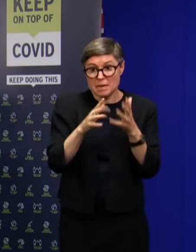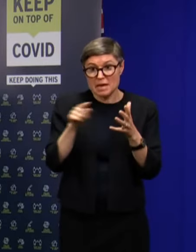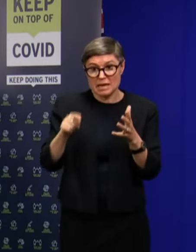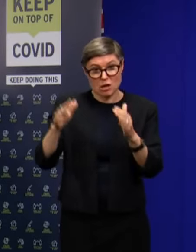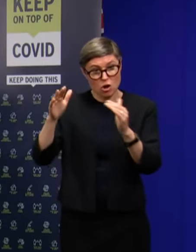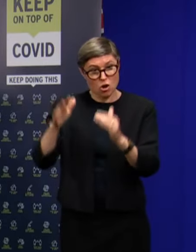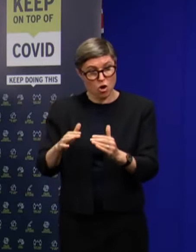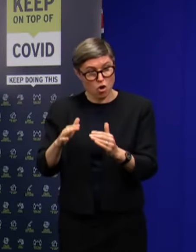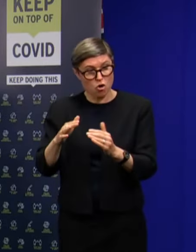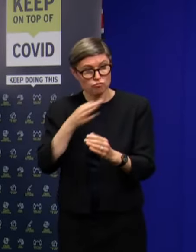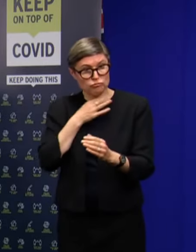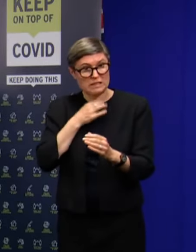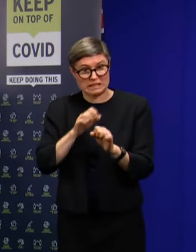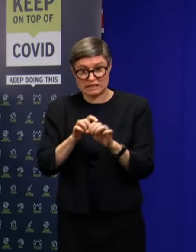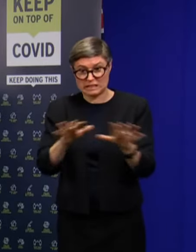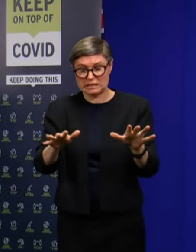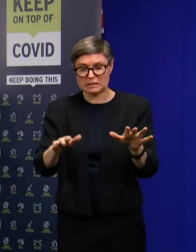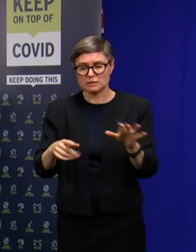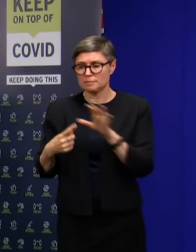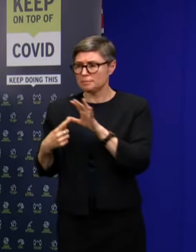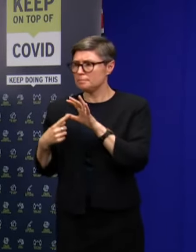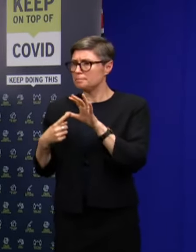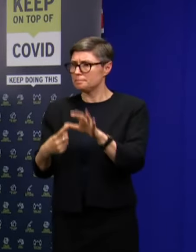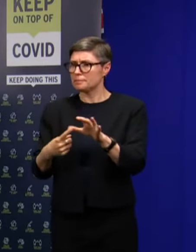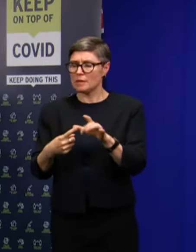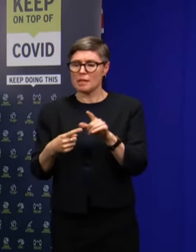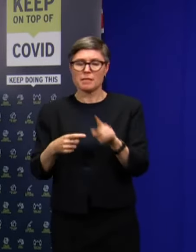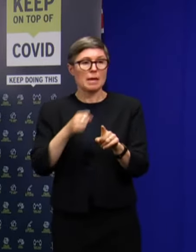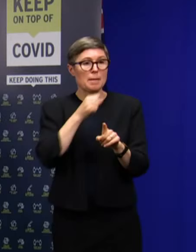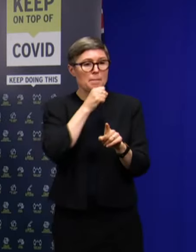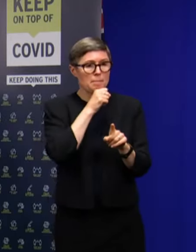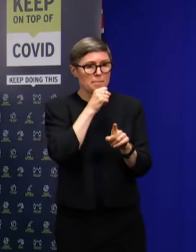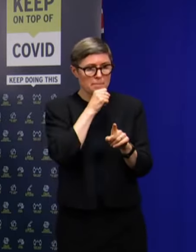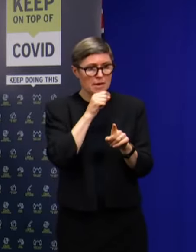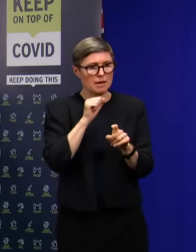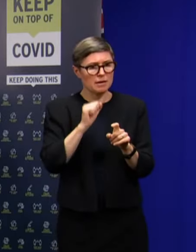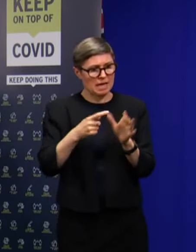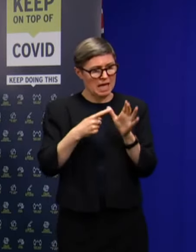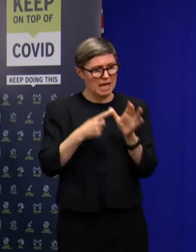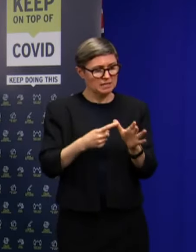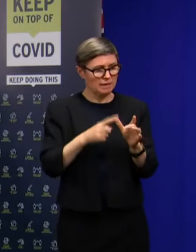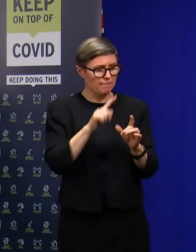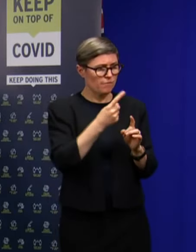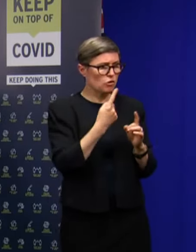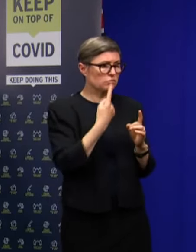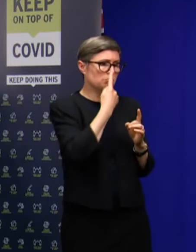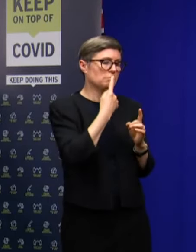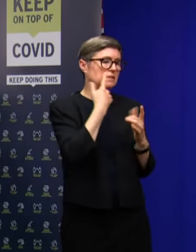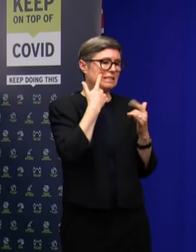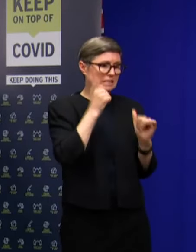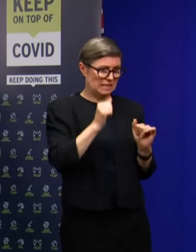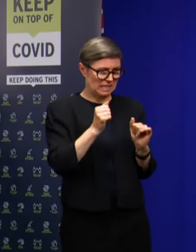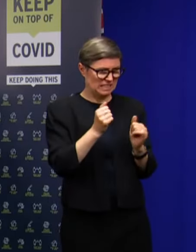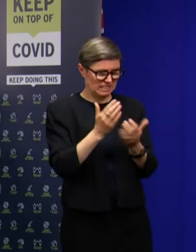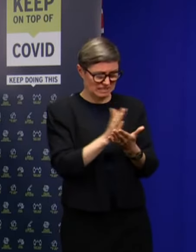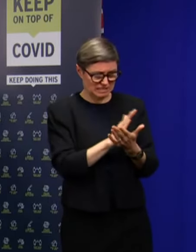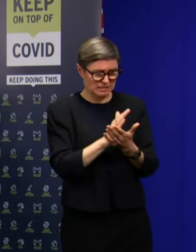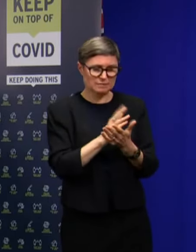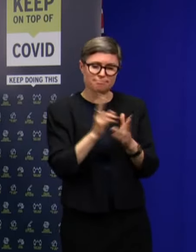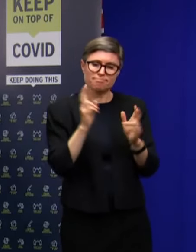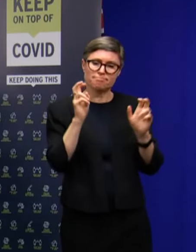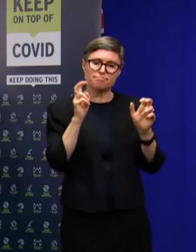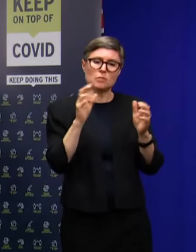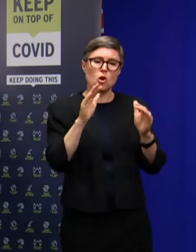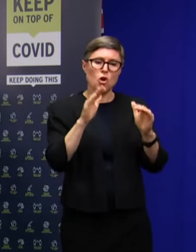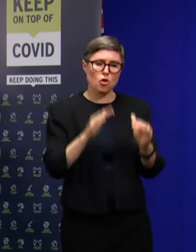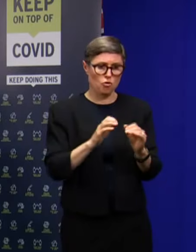The man turned, what we call it, returned what we call an equivocal or low positive test and that is an indication